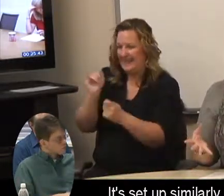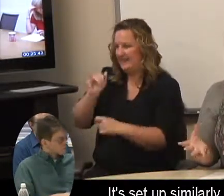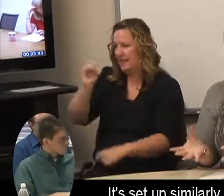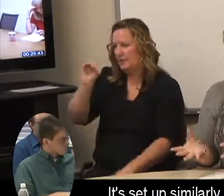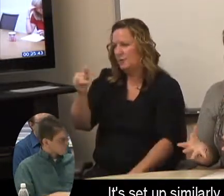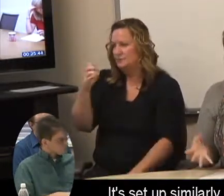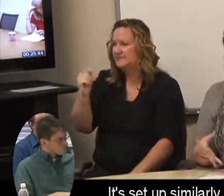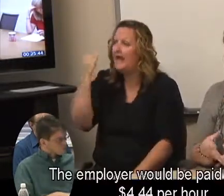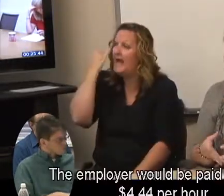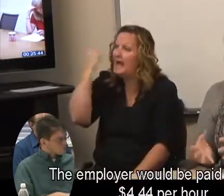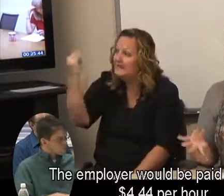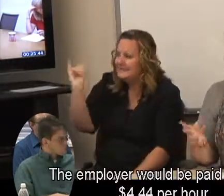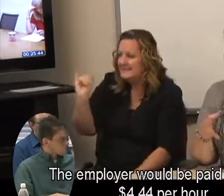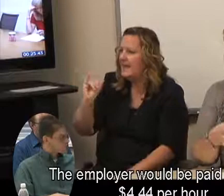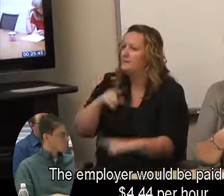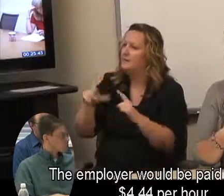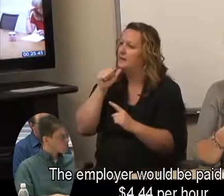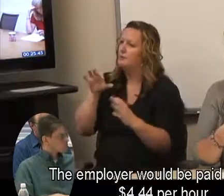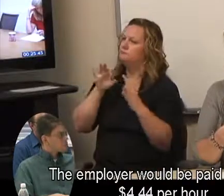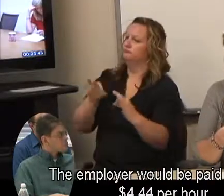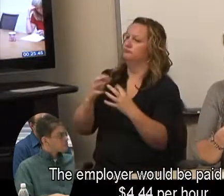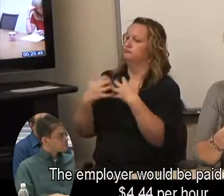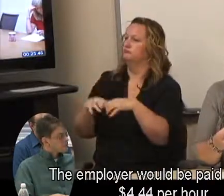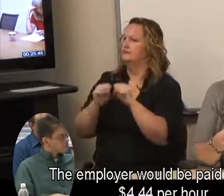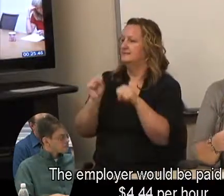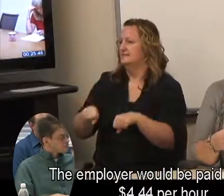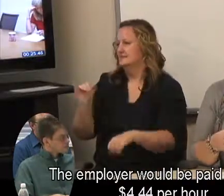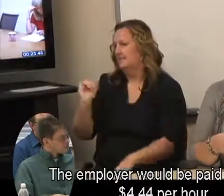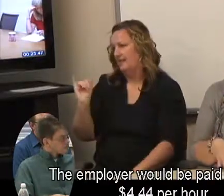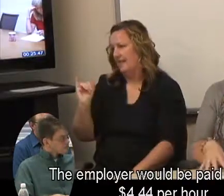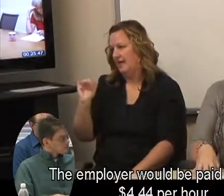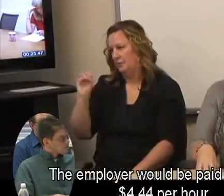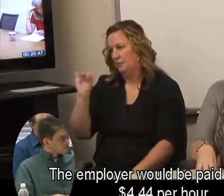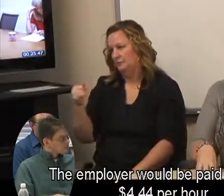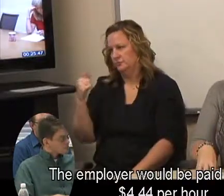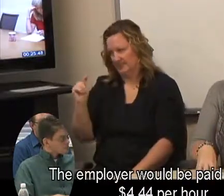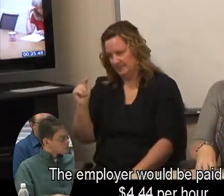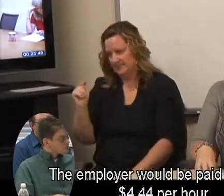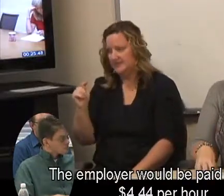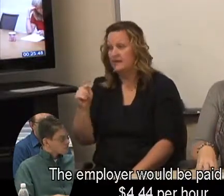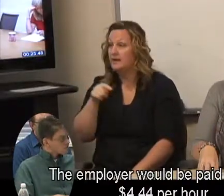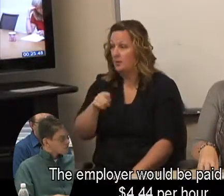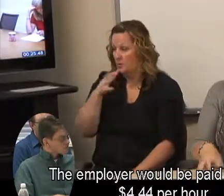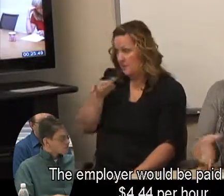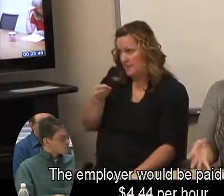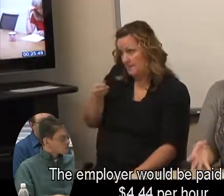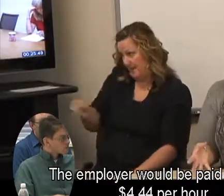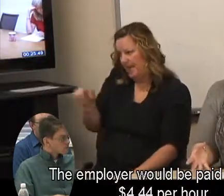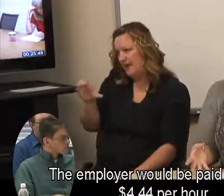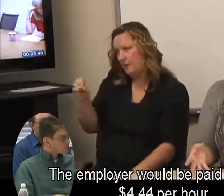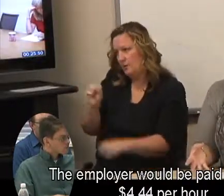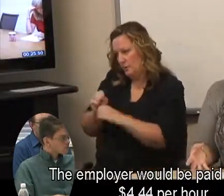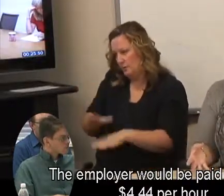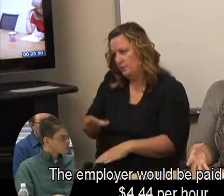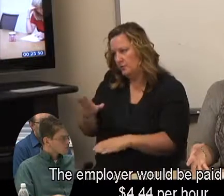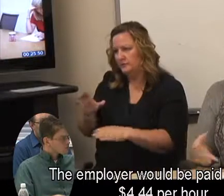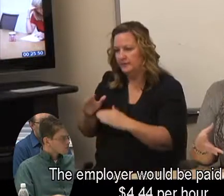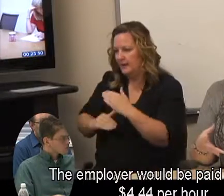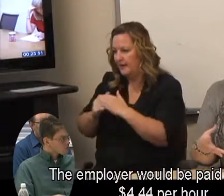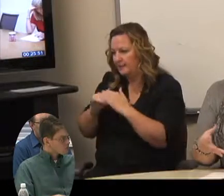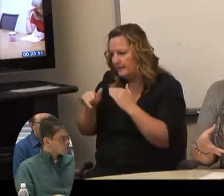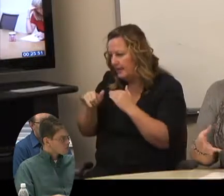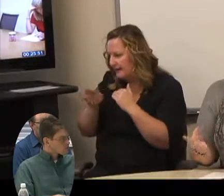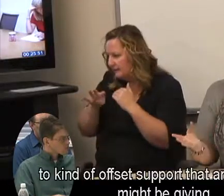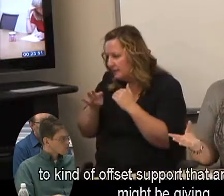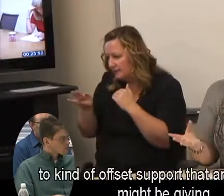similarly, though. The employer would be paid up to this $444 per